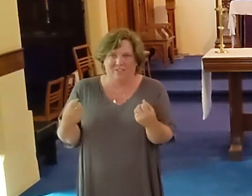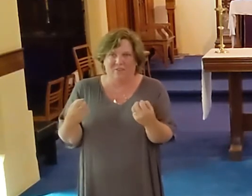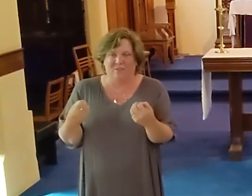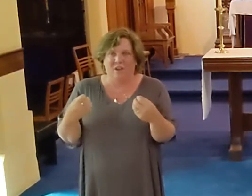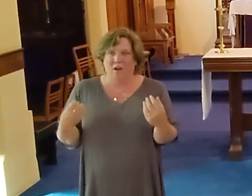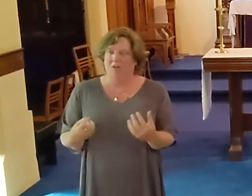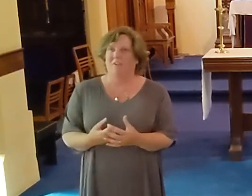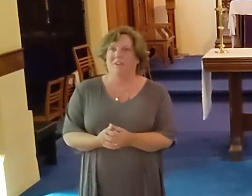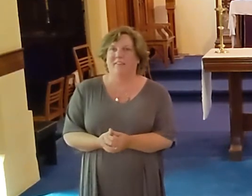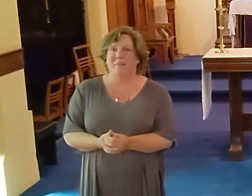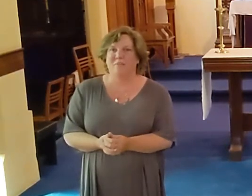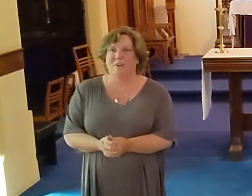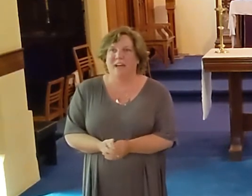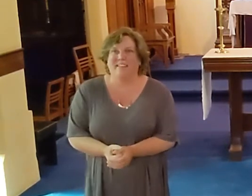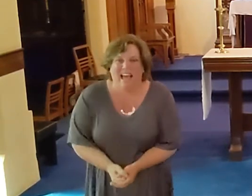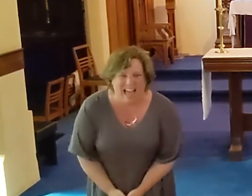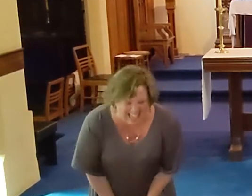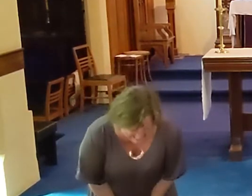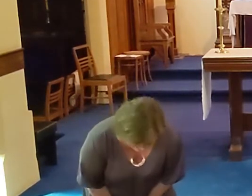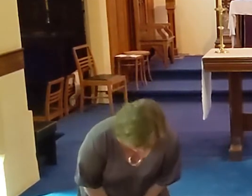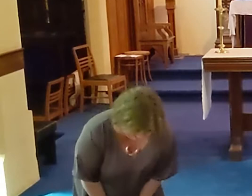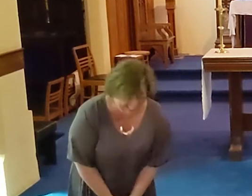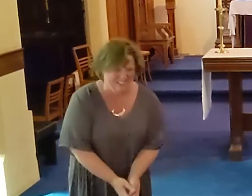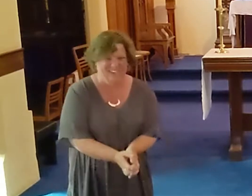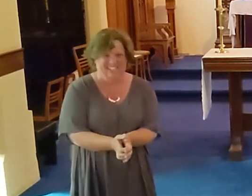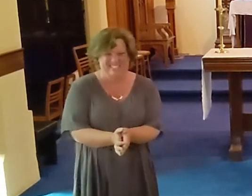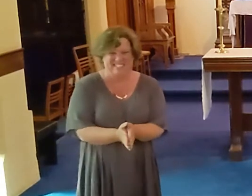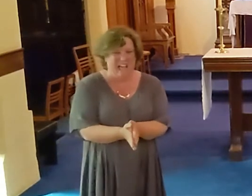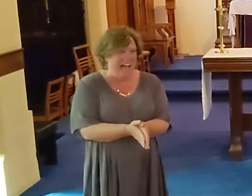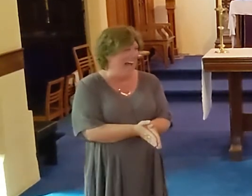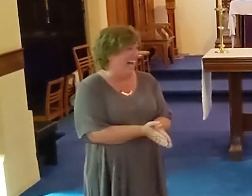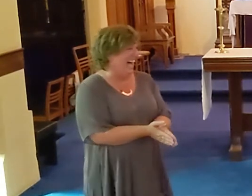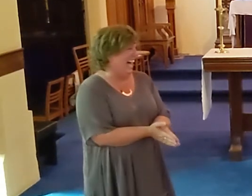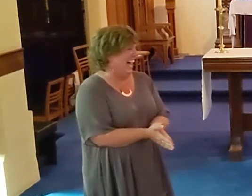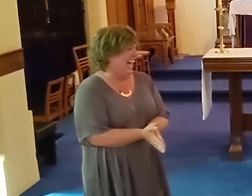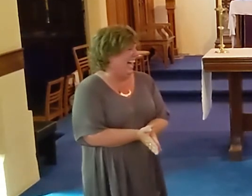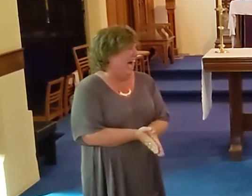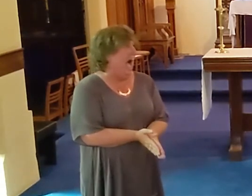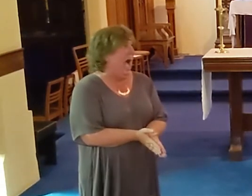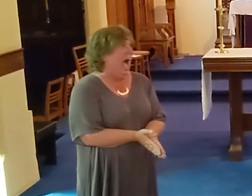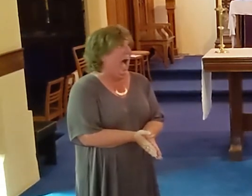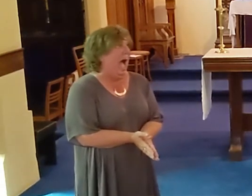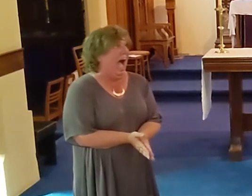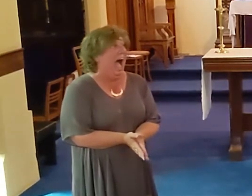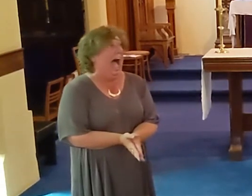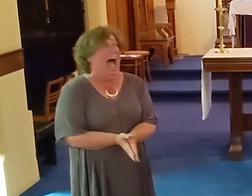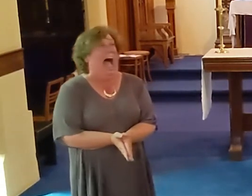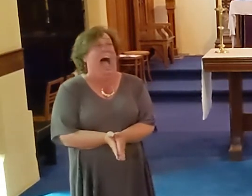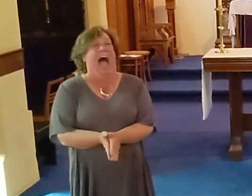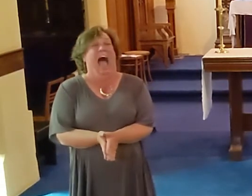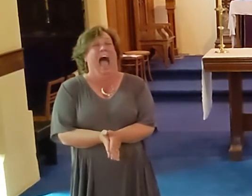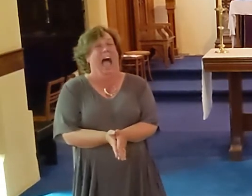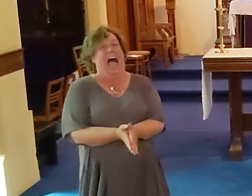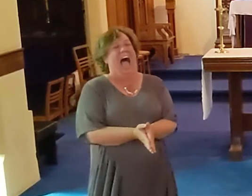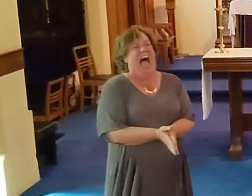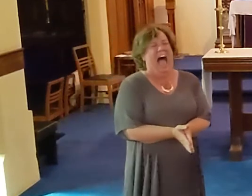in terms of, Oh, I've never heard that before. Has anybody in the audience? This is a two-way street, by the way. It's not